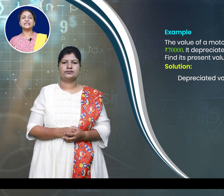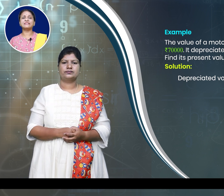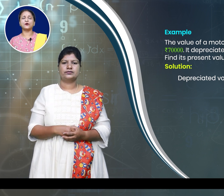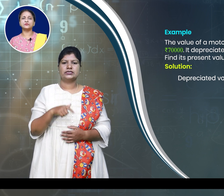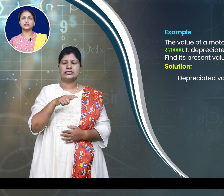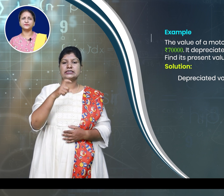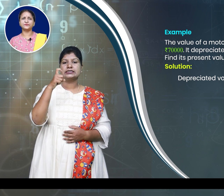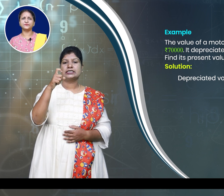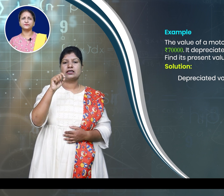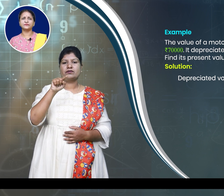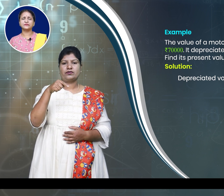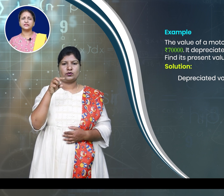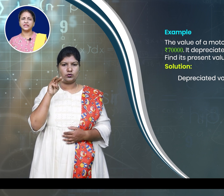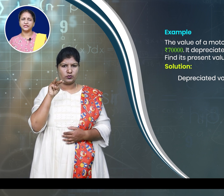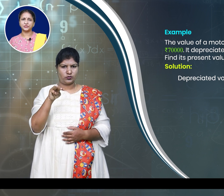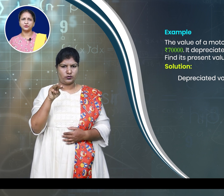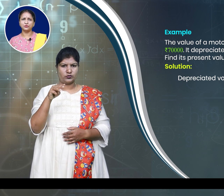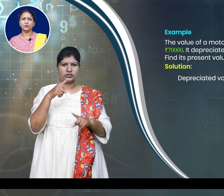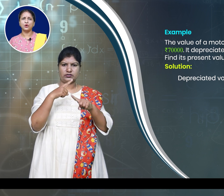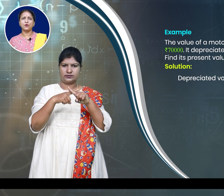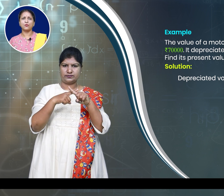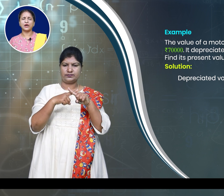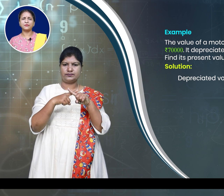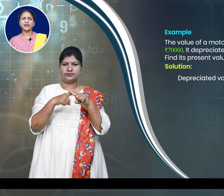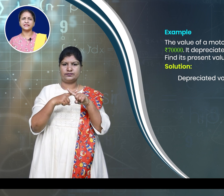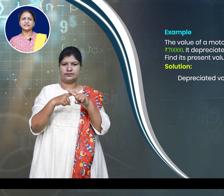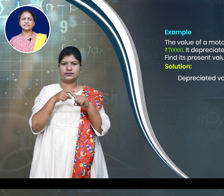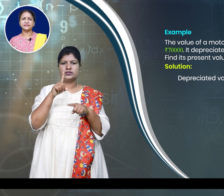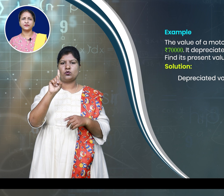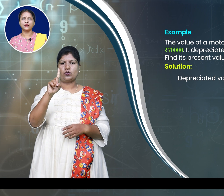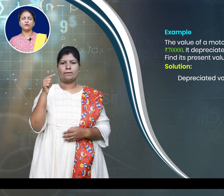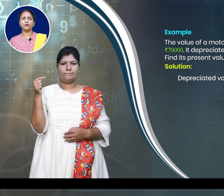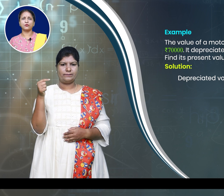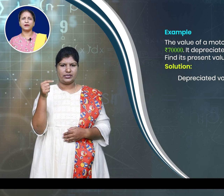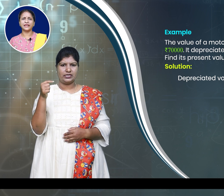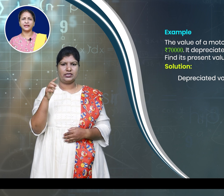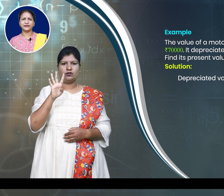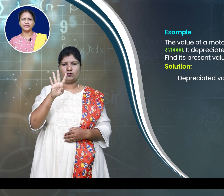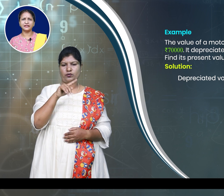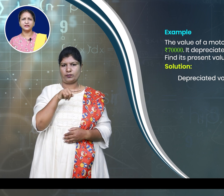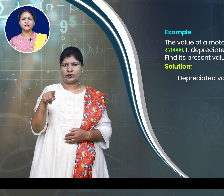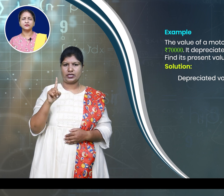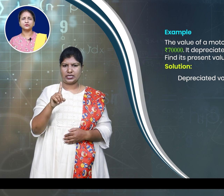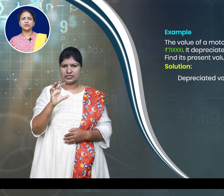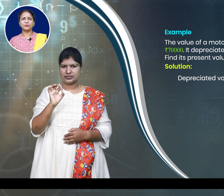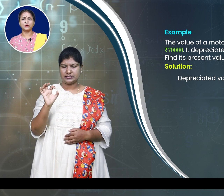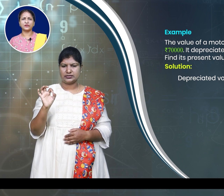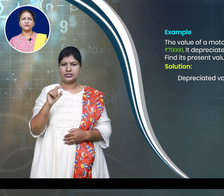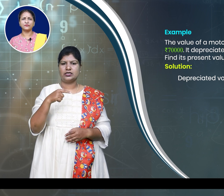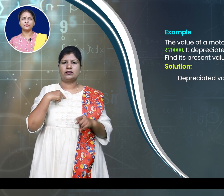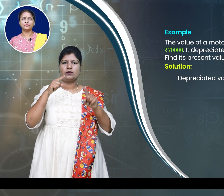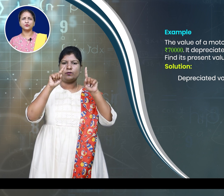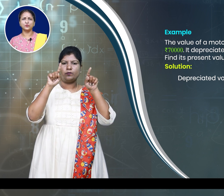,000 into 1 minus 4 by 100 to the power of 2.